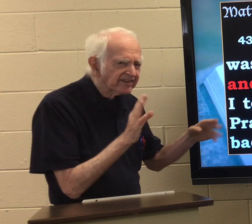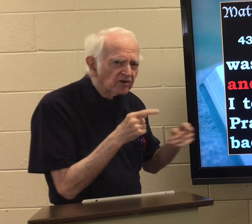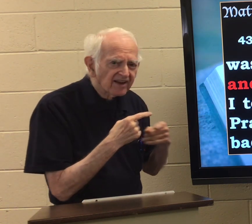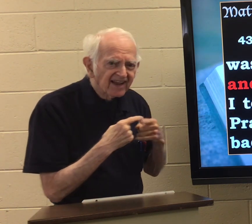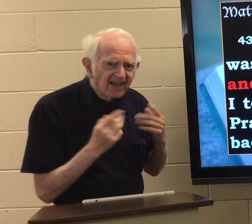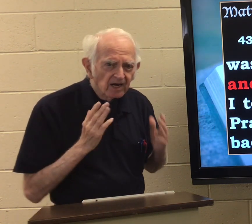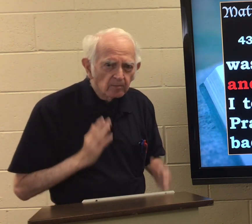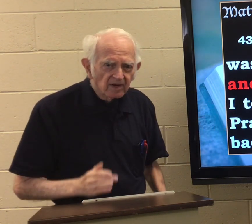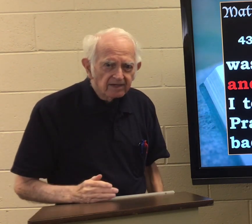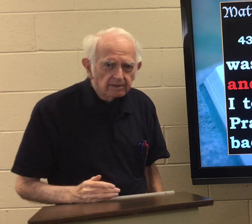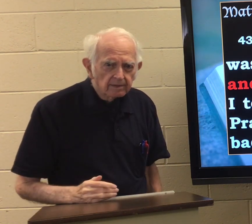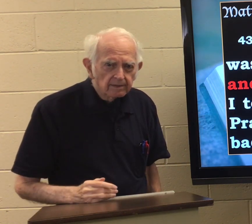your enemy.